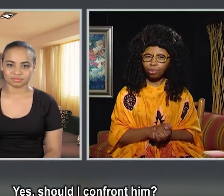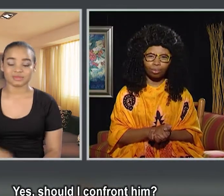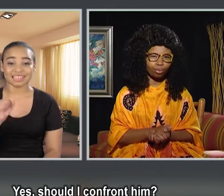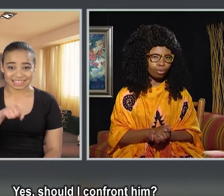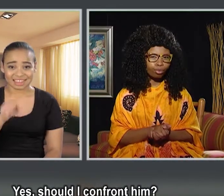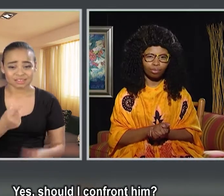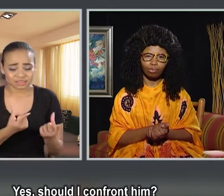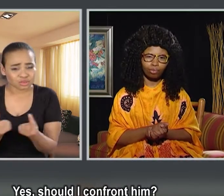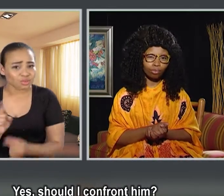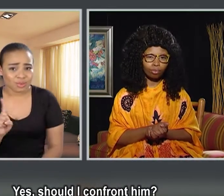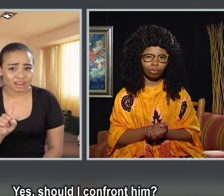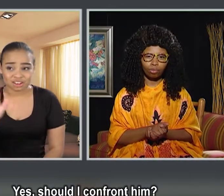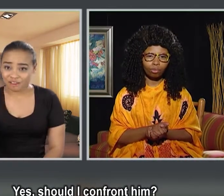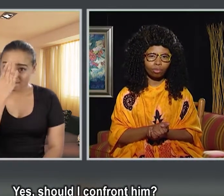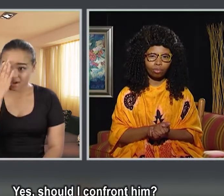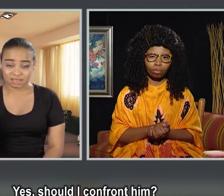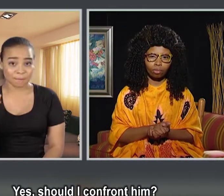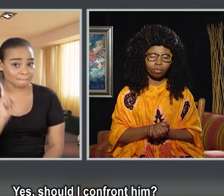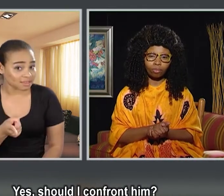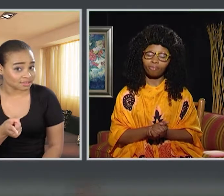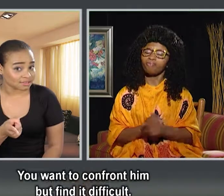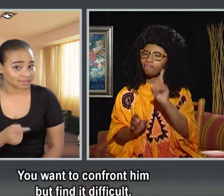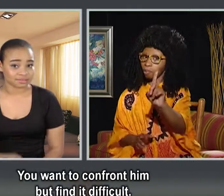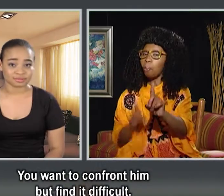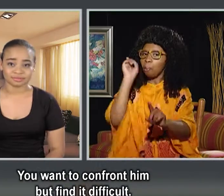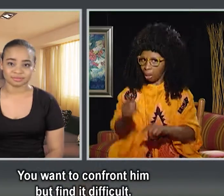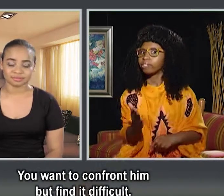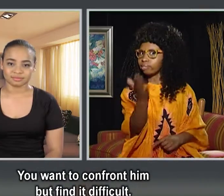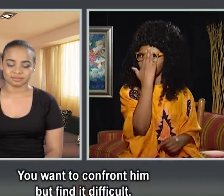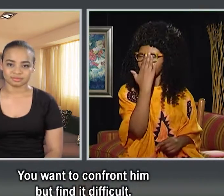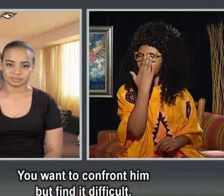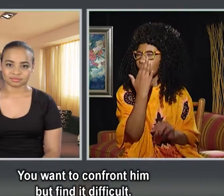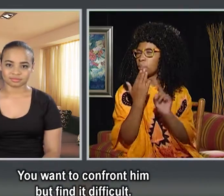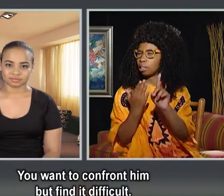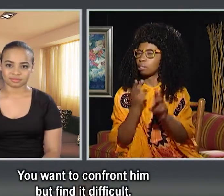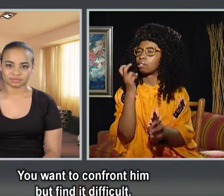Yes. Should I confront him? You want to confront him, but find it difficult?